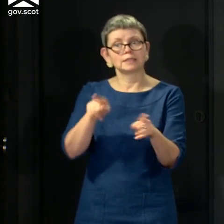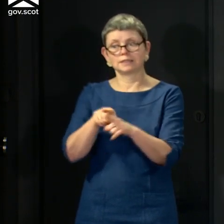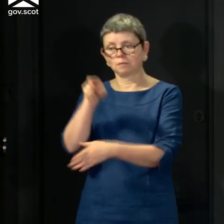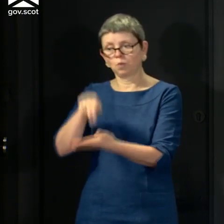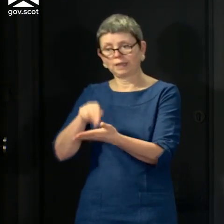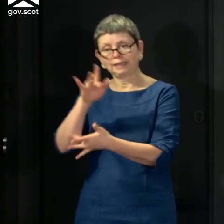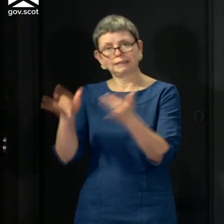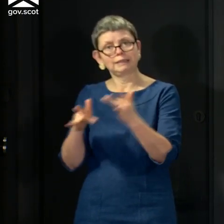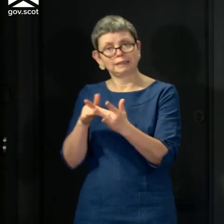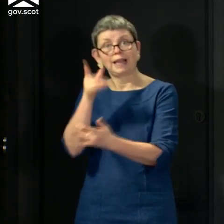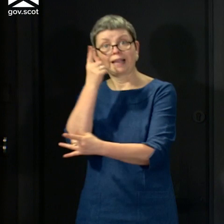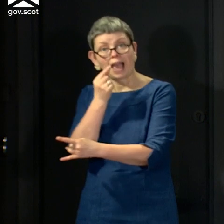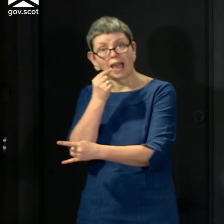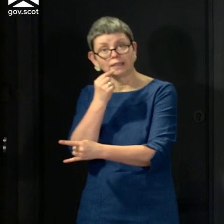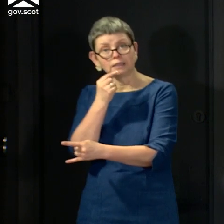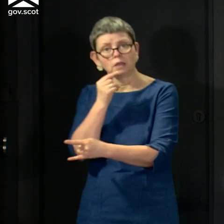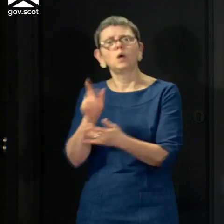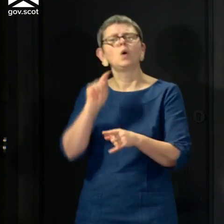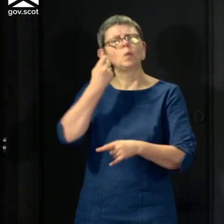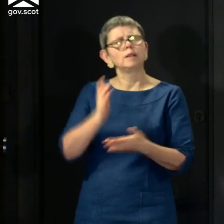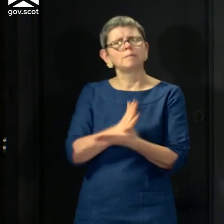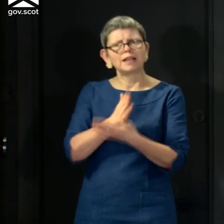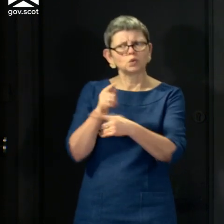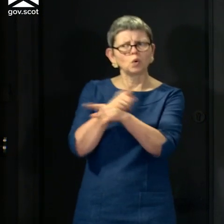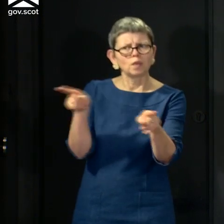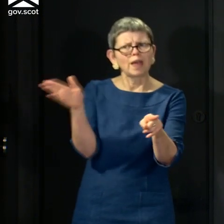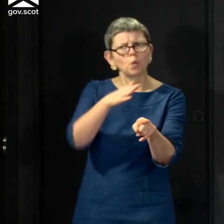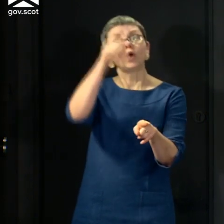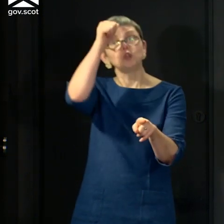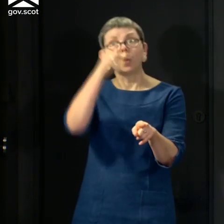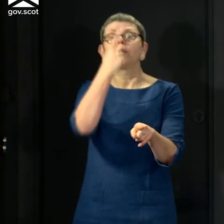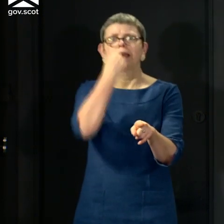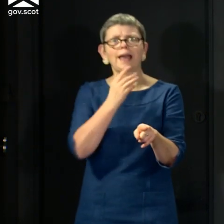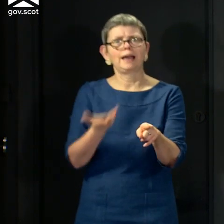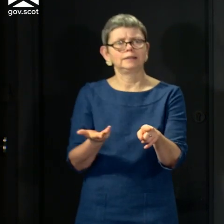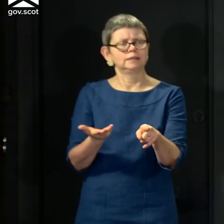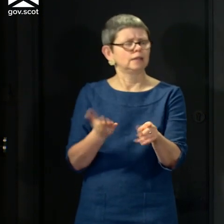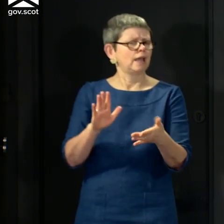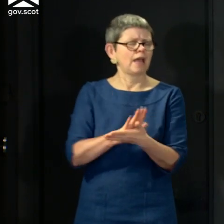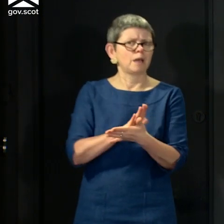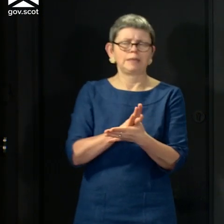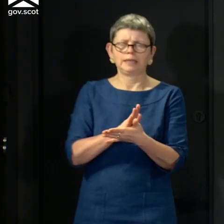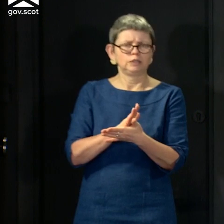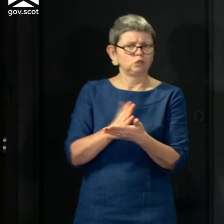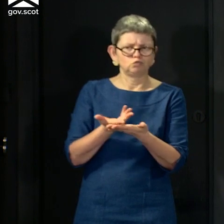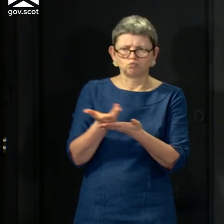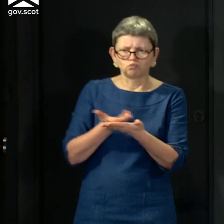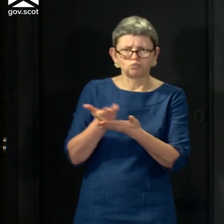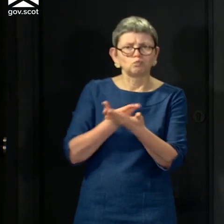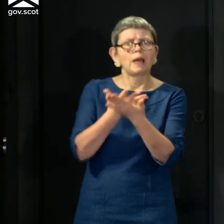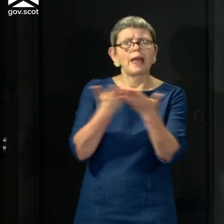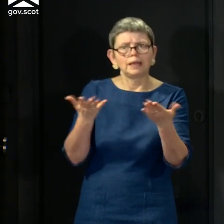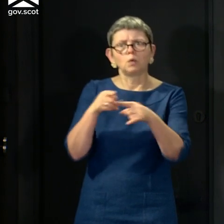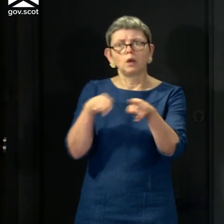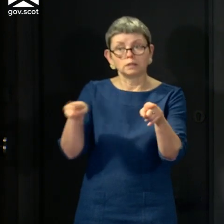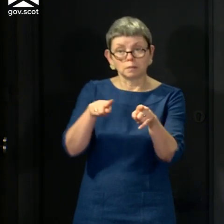steps to make sure that there is proper awareness of that. And obviously, we're happy to engage with individual groups of workers to make